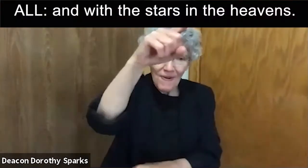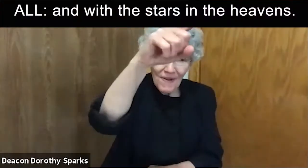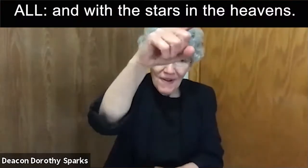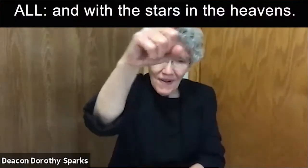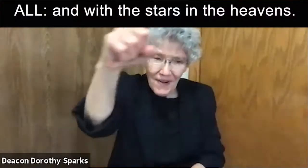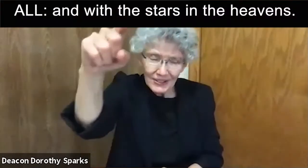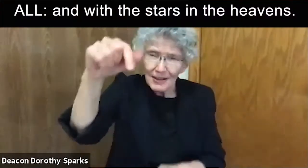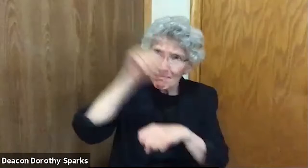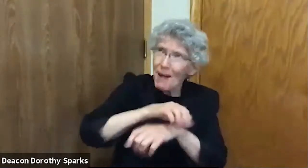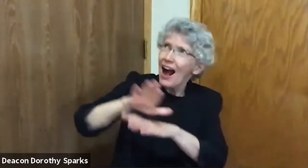in the heavens.